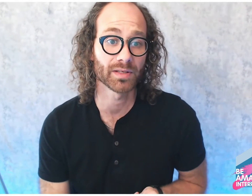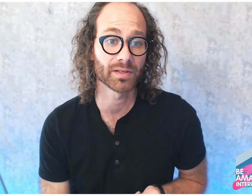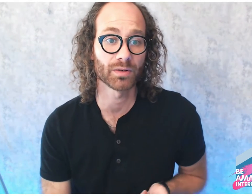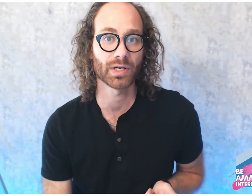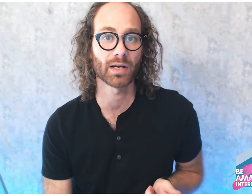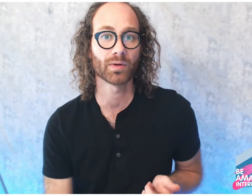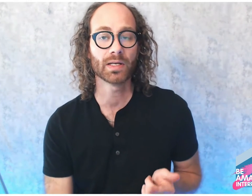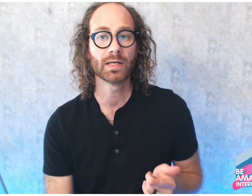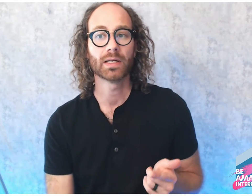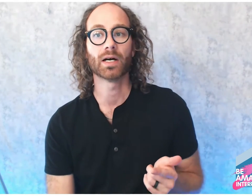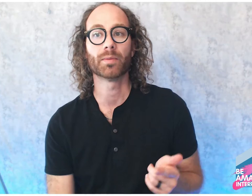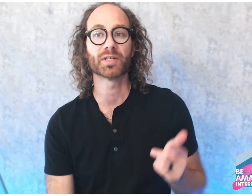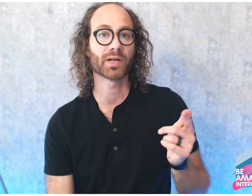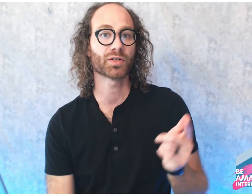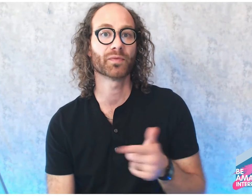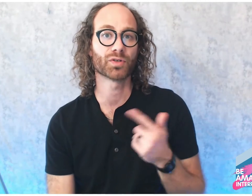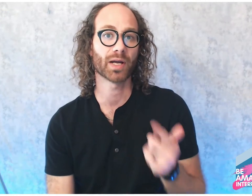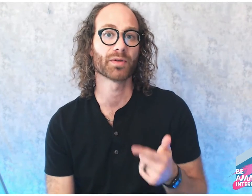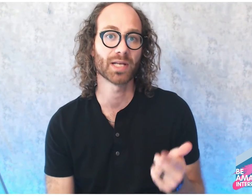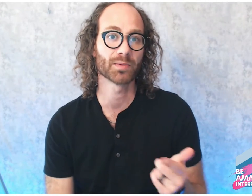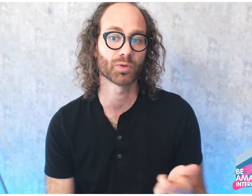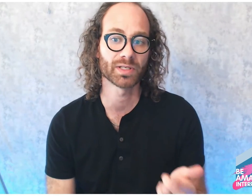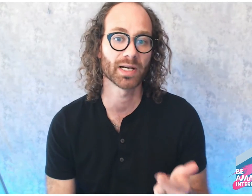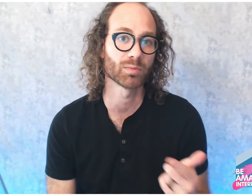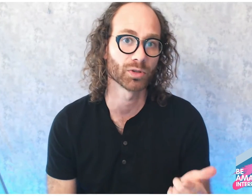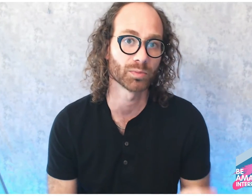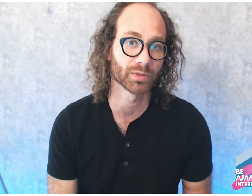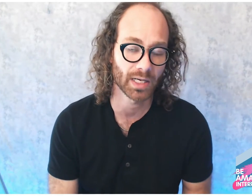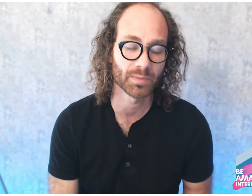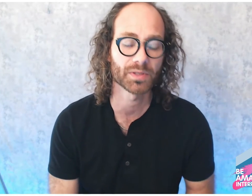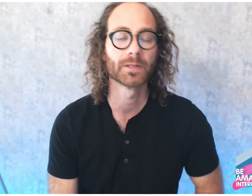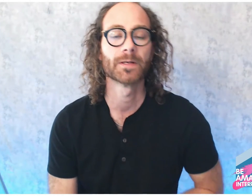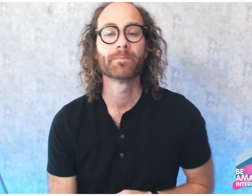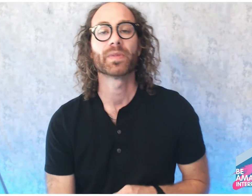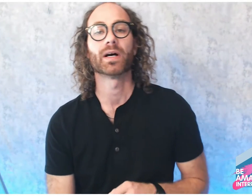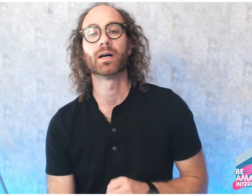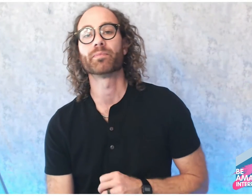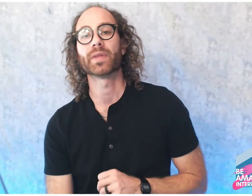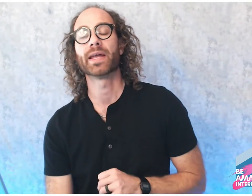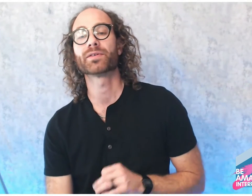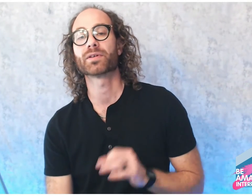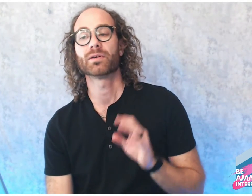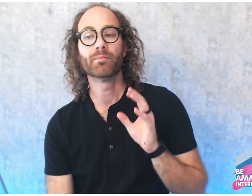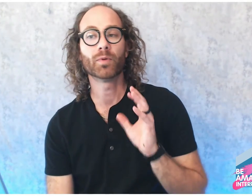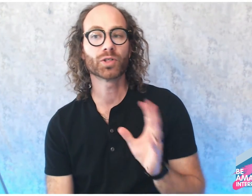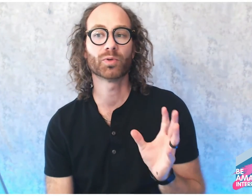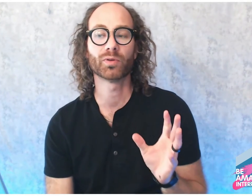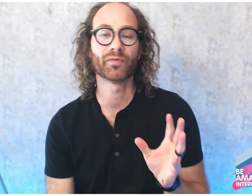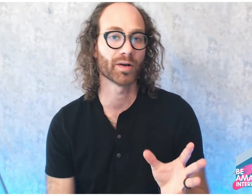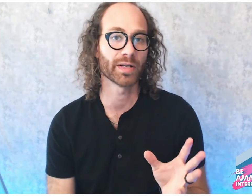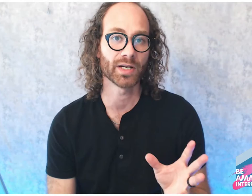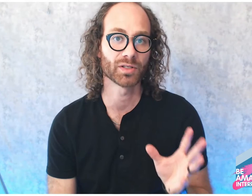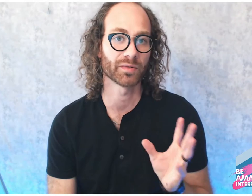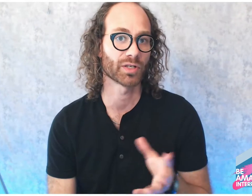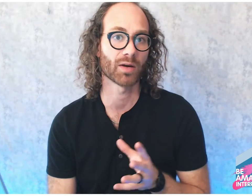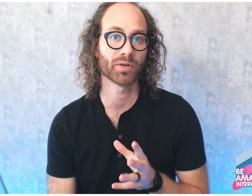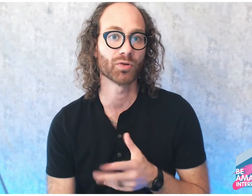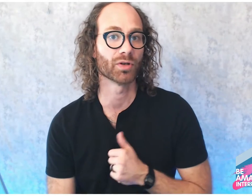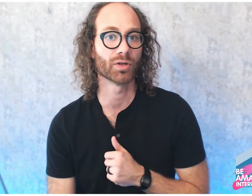you're shadowing, especially if you shadow the same source text multiple times. And there's multiple variations of shadowing you can do. You